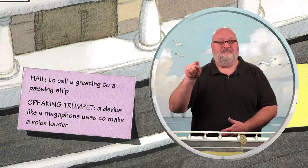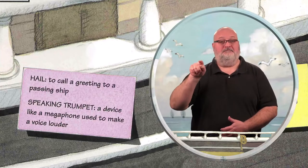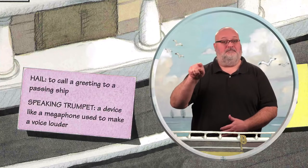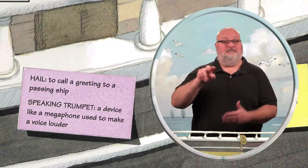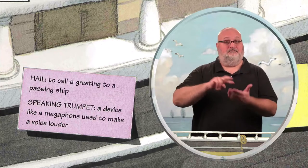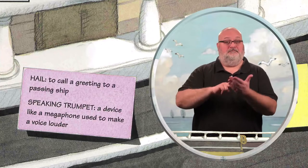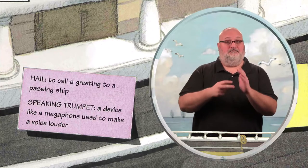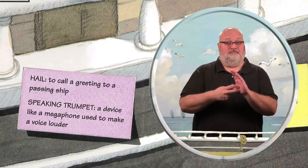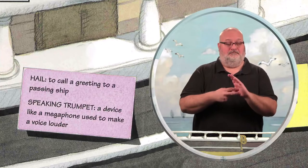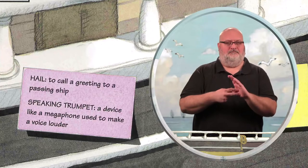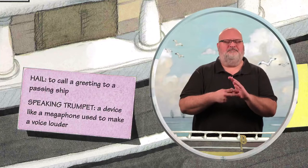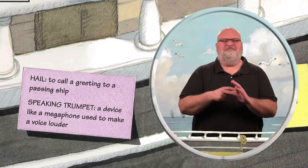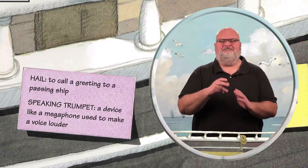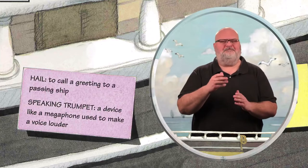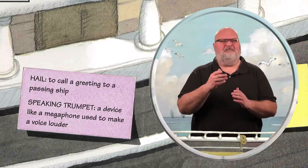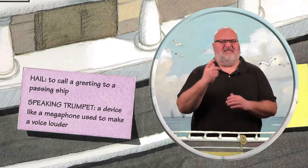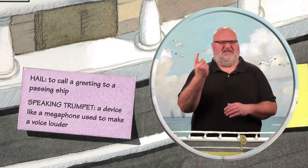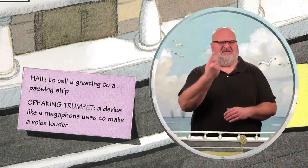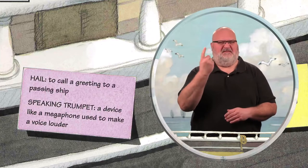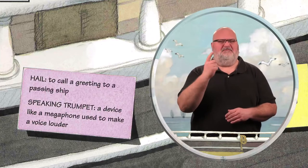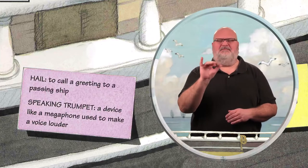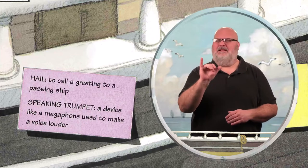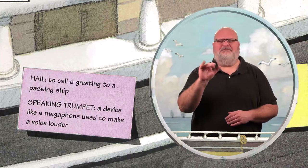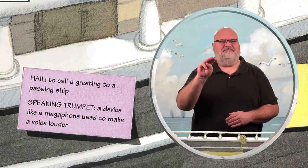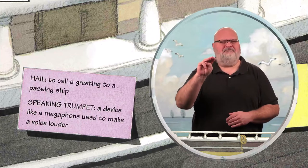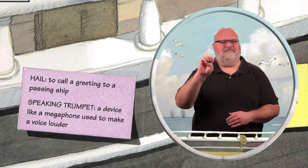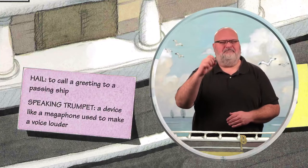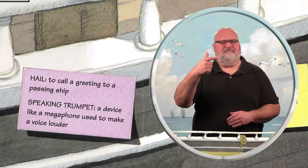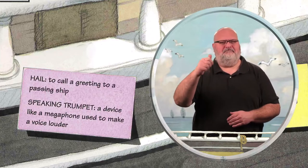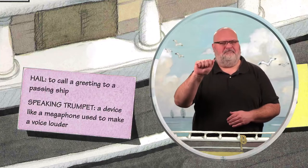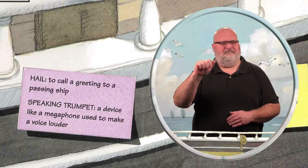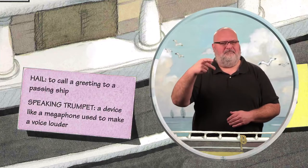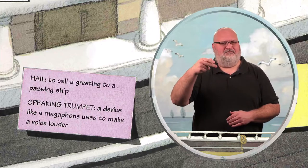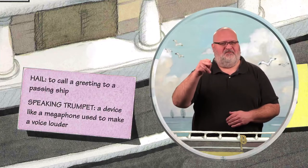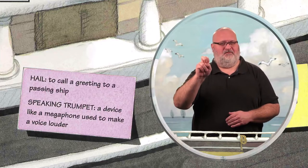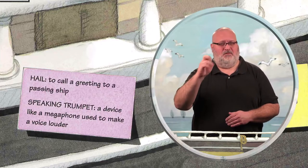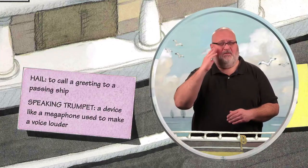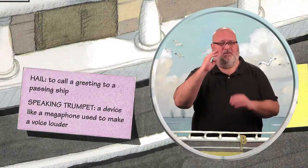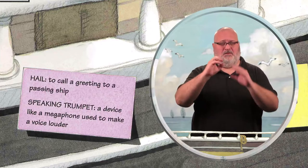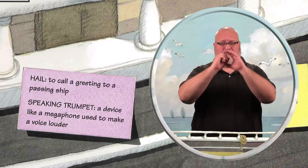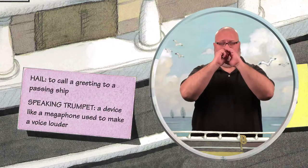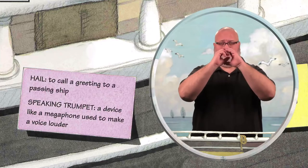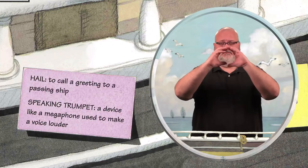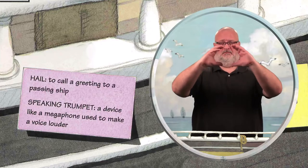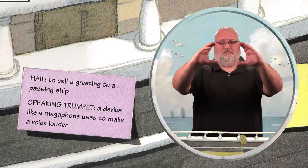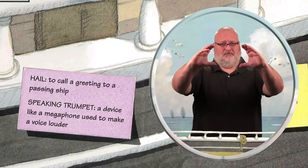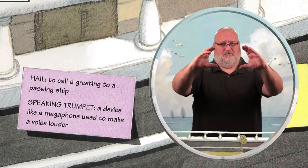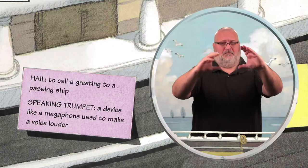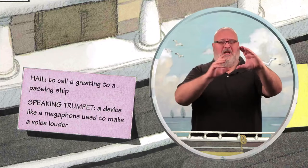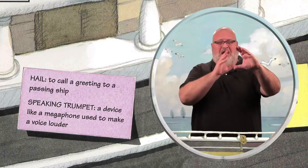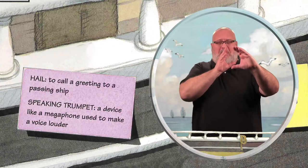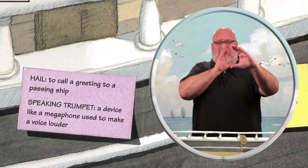Speaking trumpet. A device, like a megaphone, used to make a voice louder.